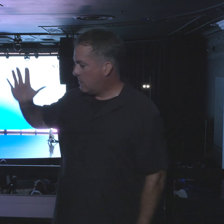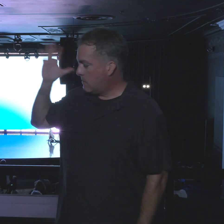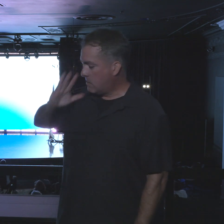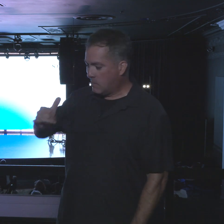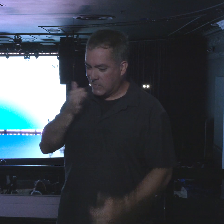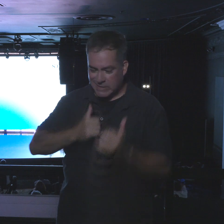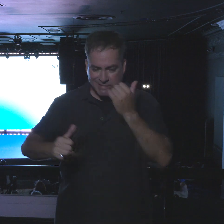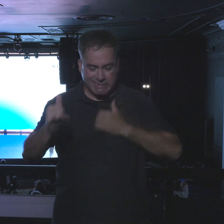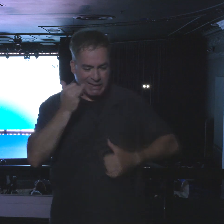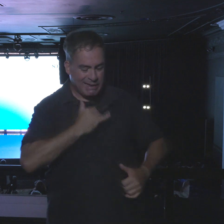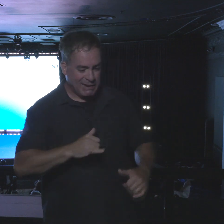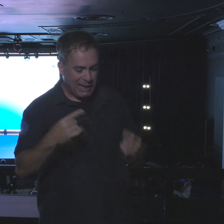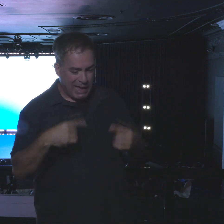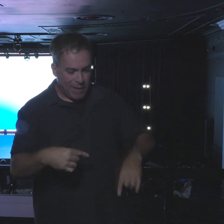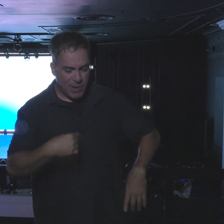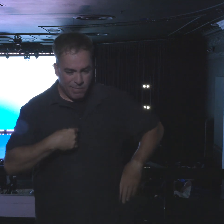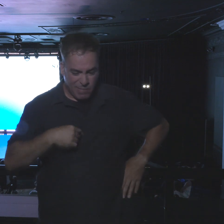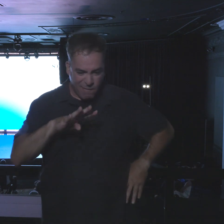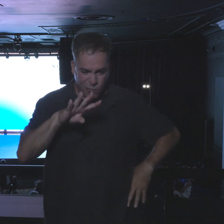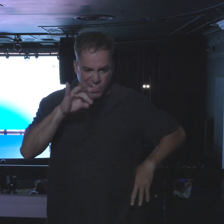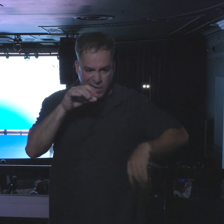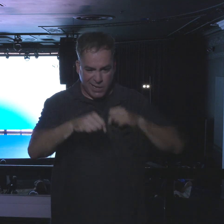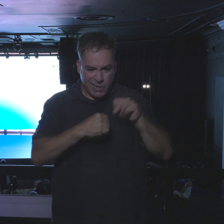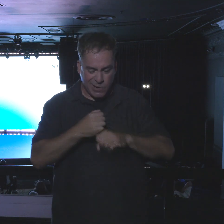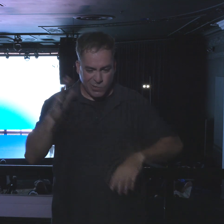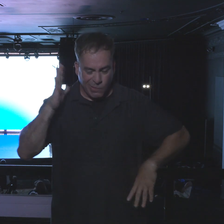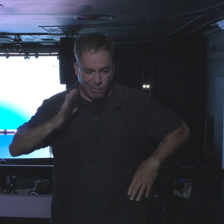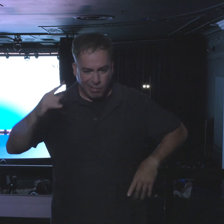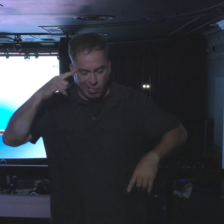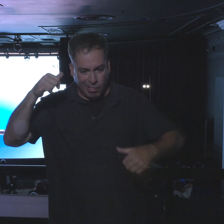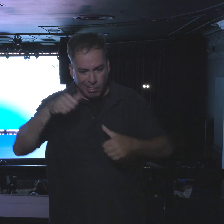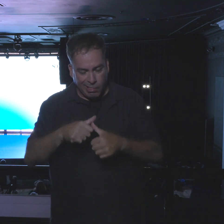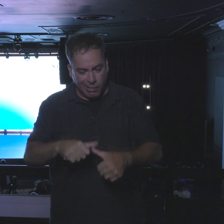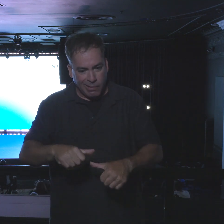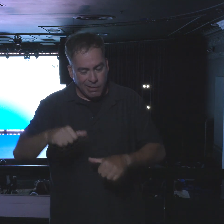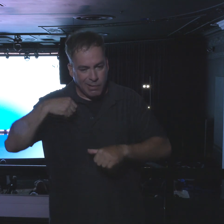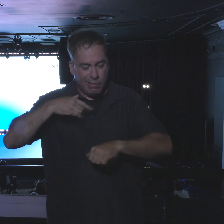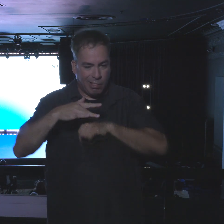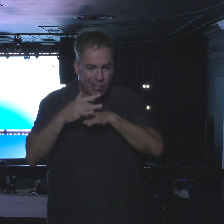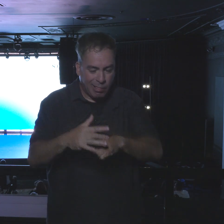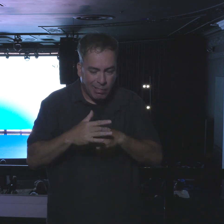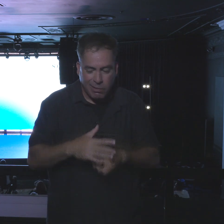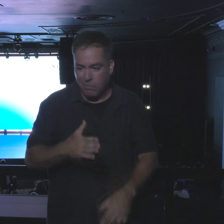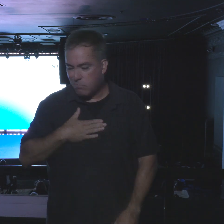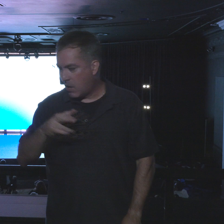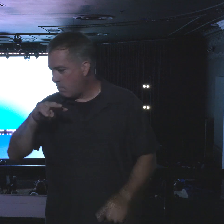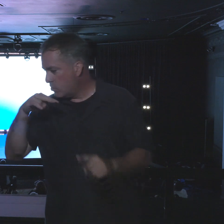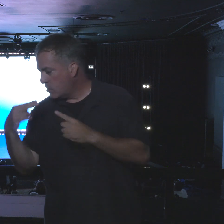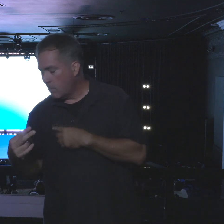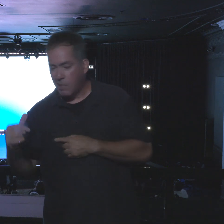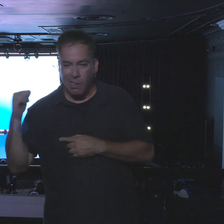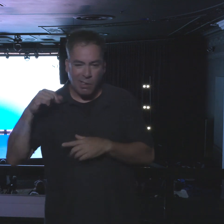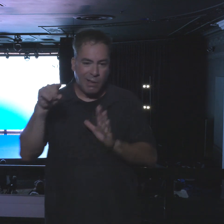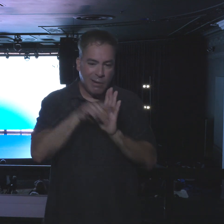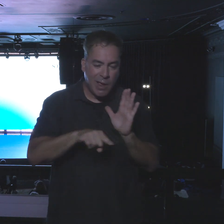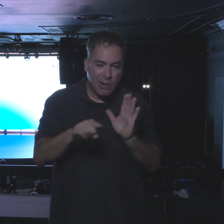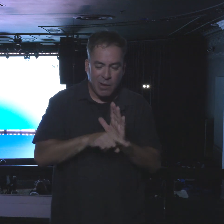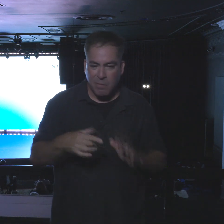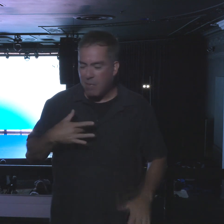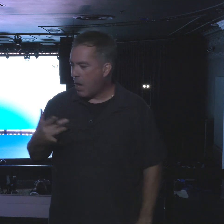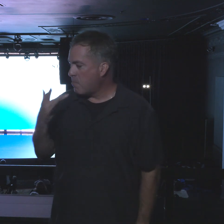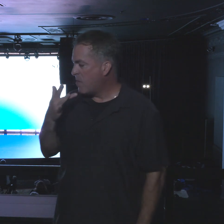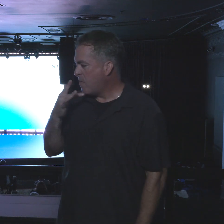what happened to me 48 years ago. My trauma, my perception, my preferences.